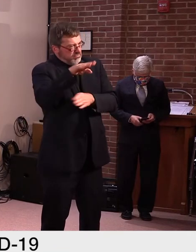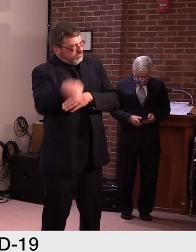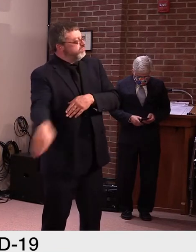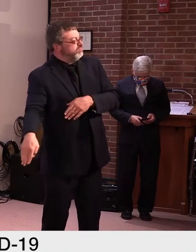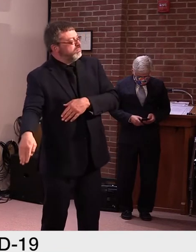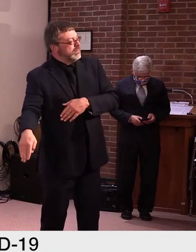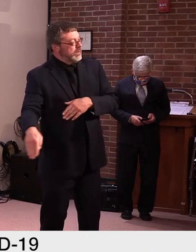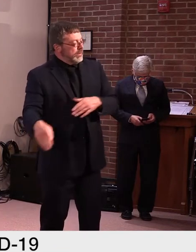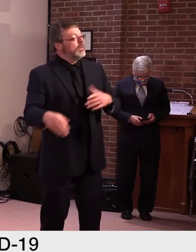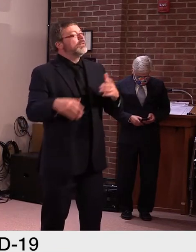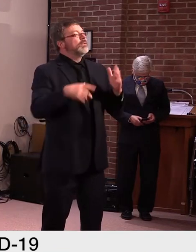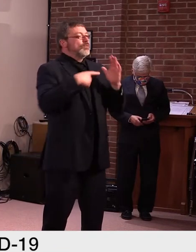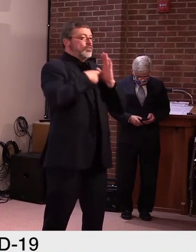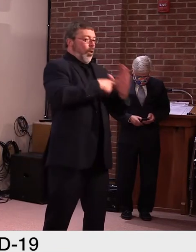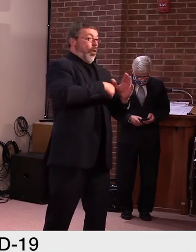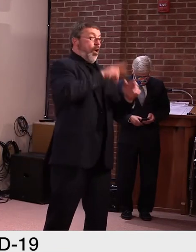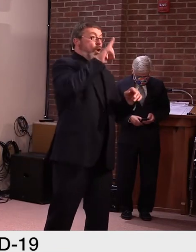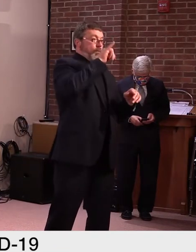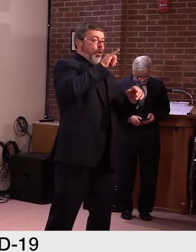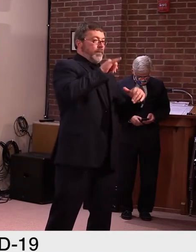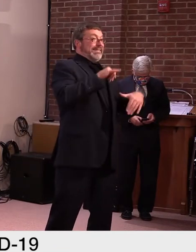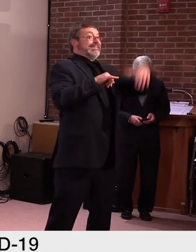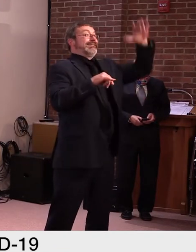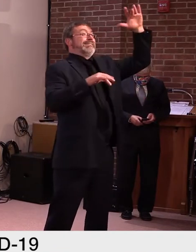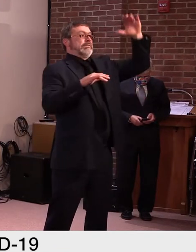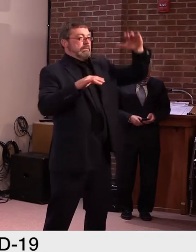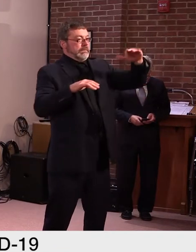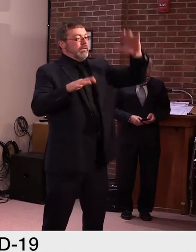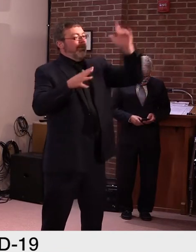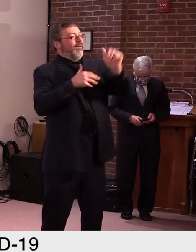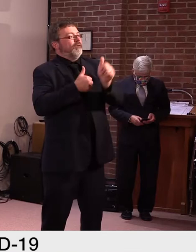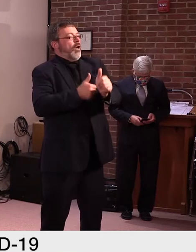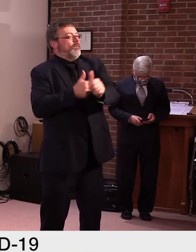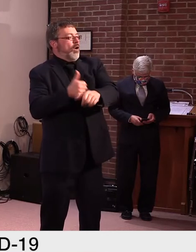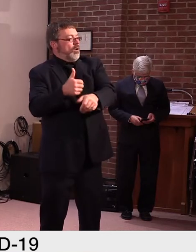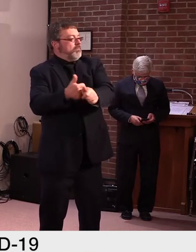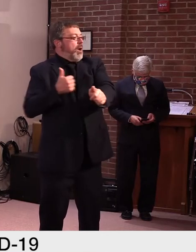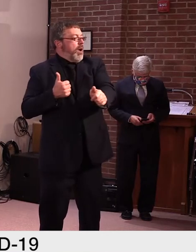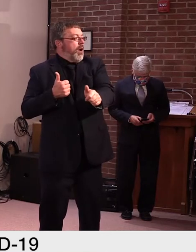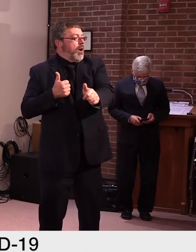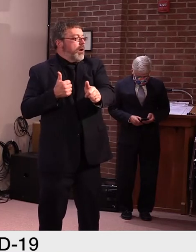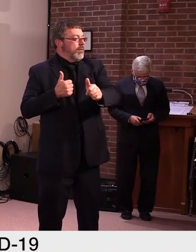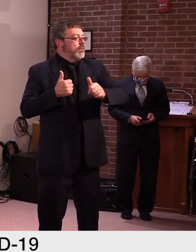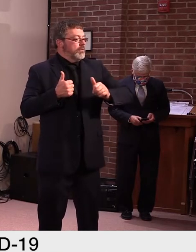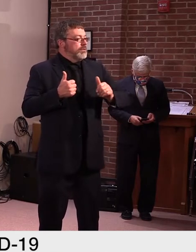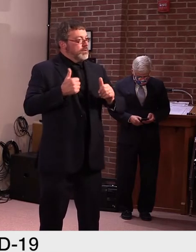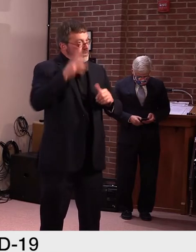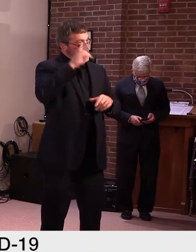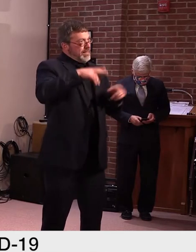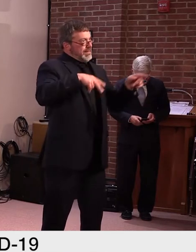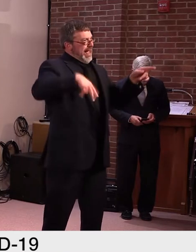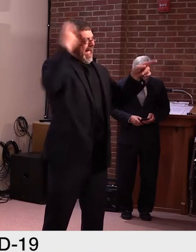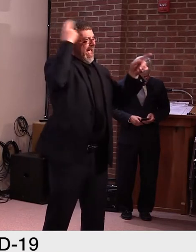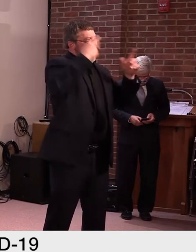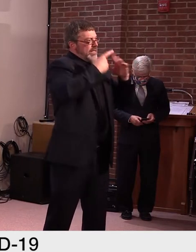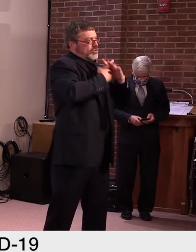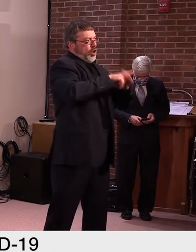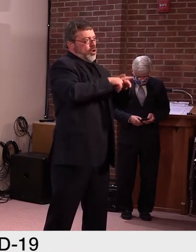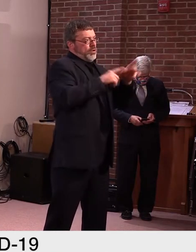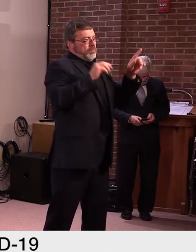speed in this and as such is accelerated in this month. And so even should, um, a work search be